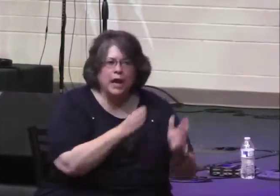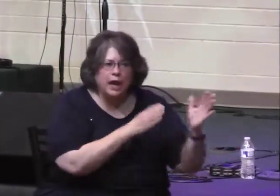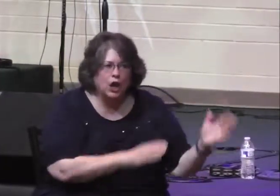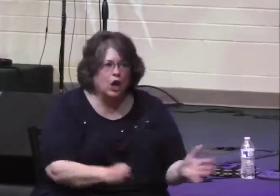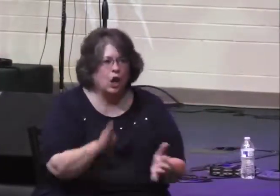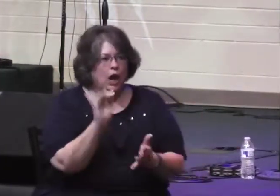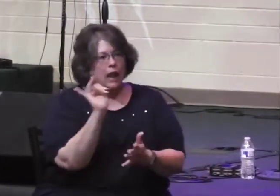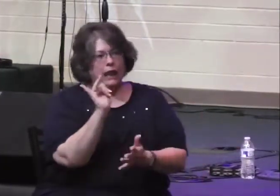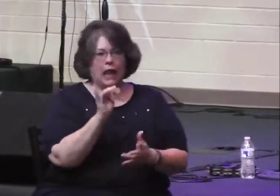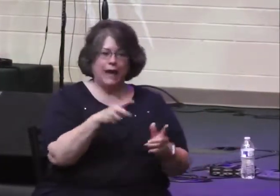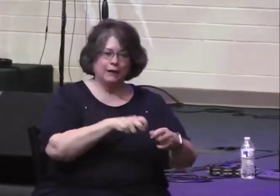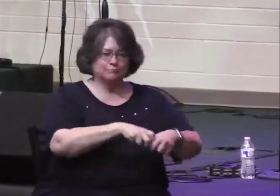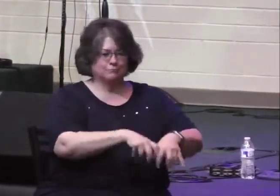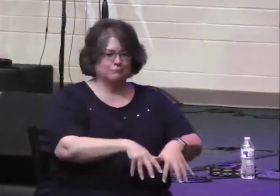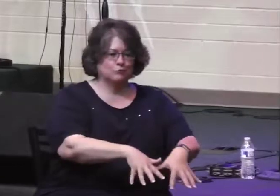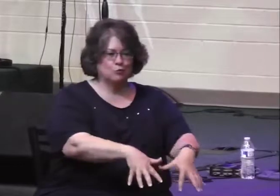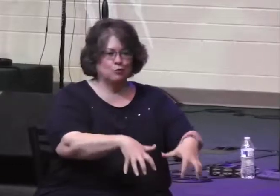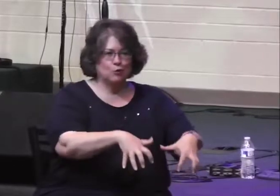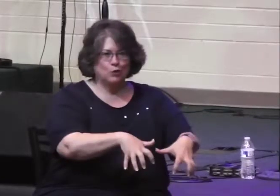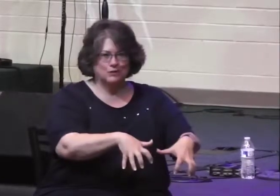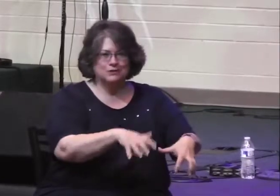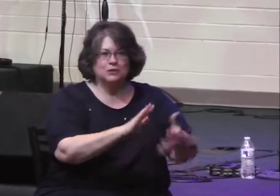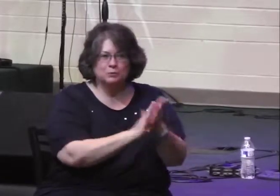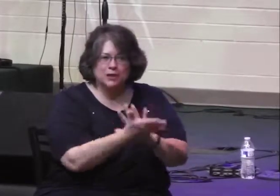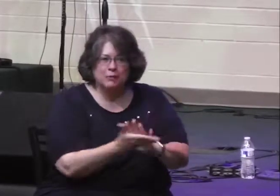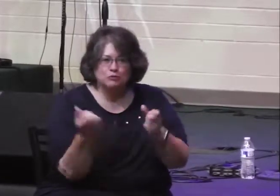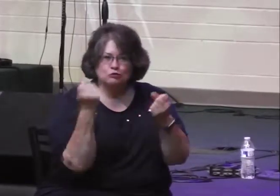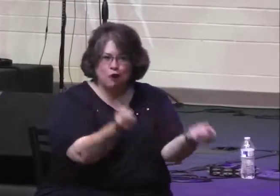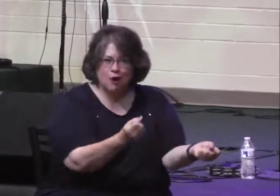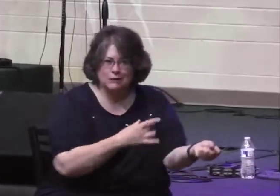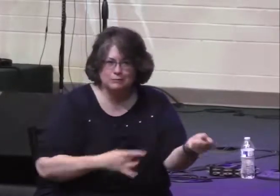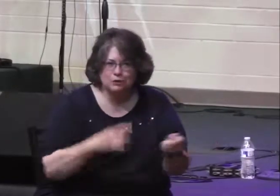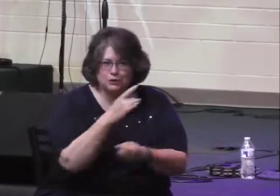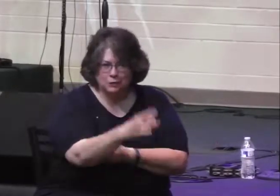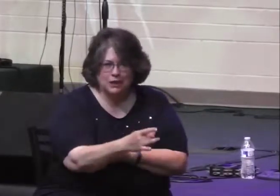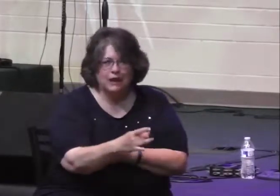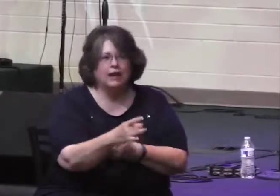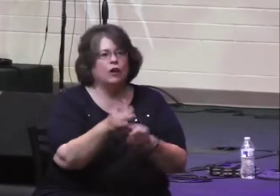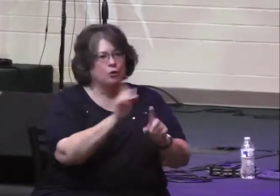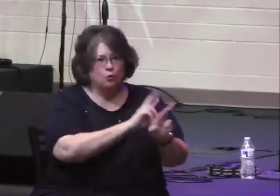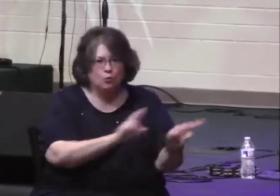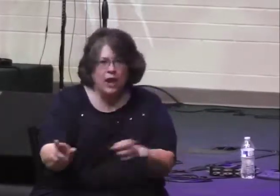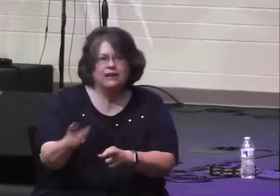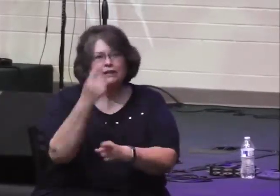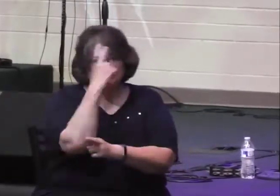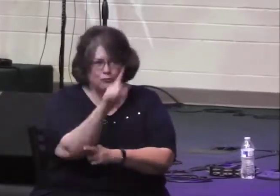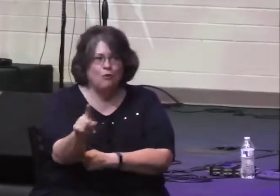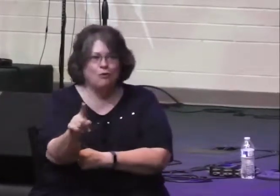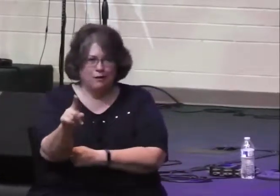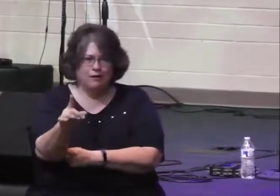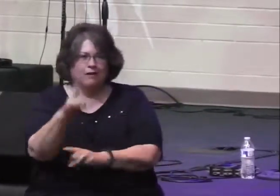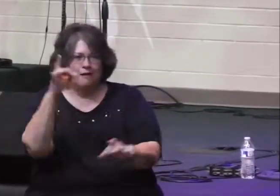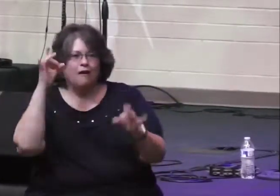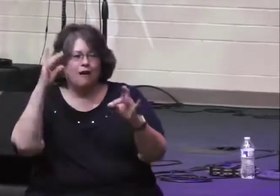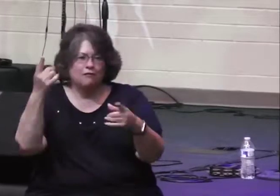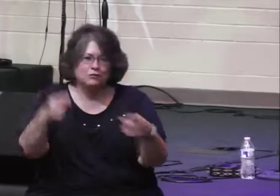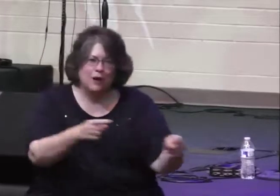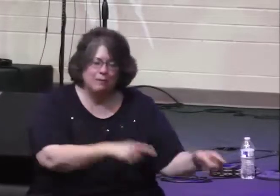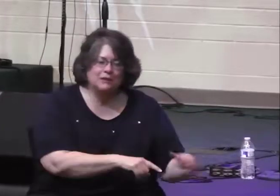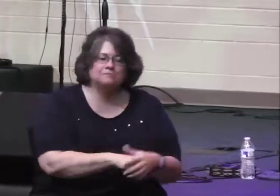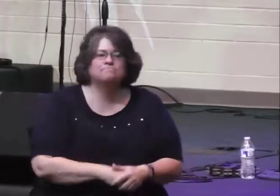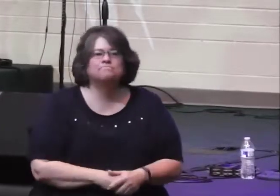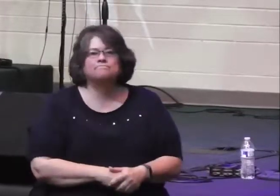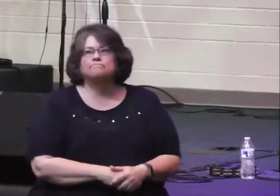has done. He's prepared himself and the kingdom. Now, let's look at this crisis situation. It starts out in chapter 20,